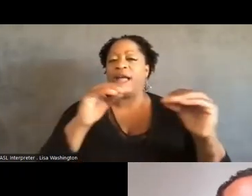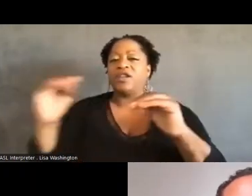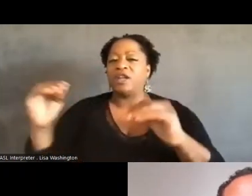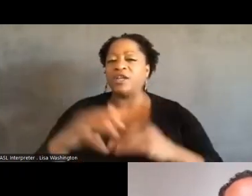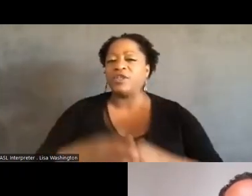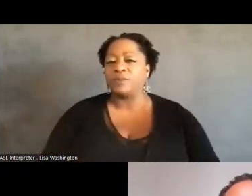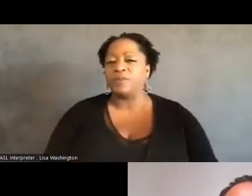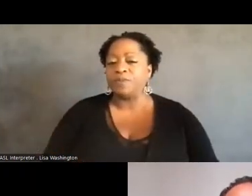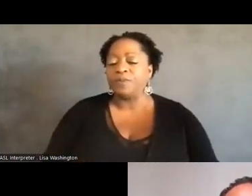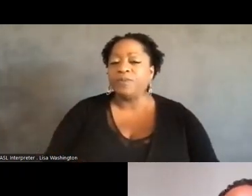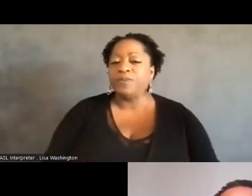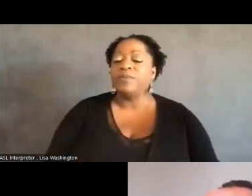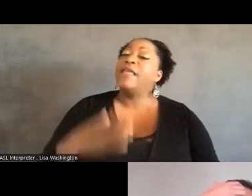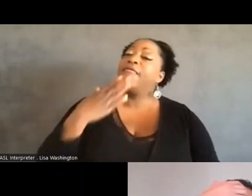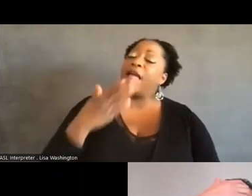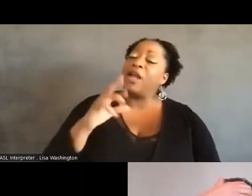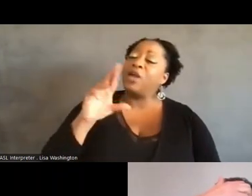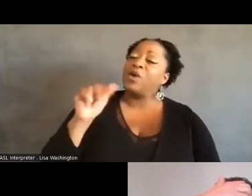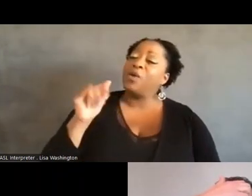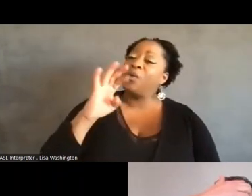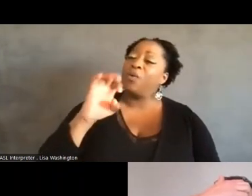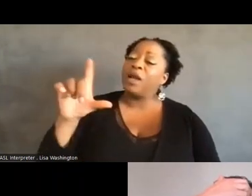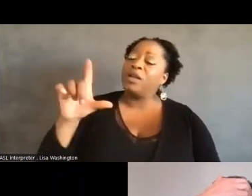Yeah. Thanks so much, Rachel. Um,